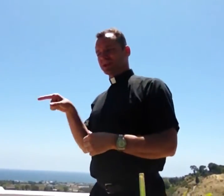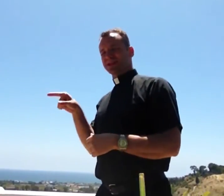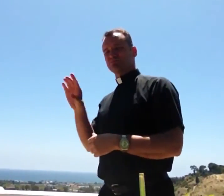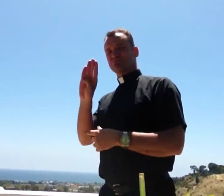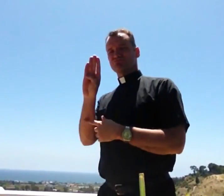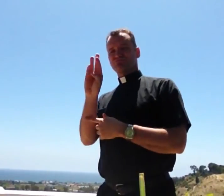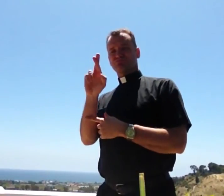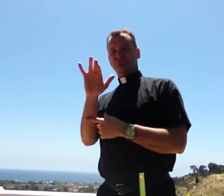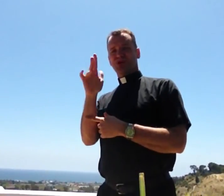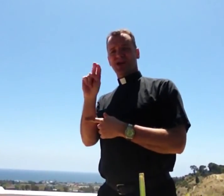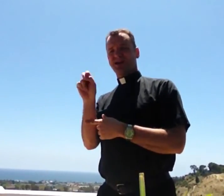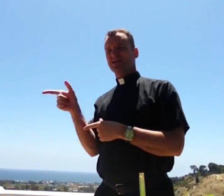life.